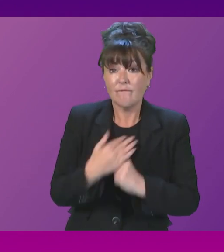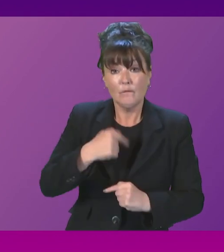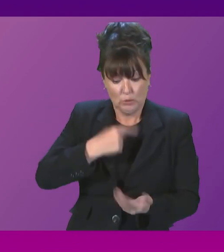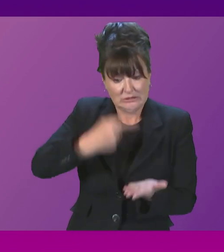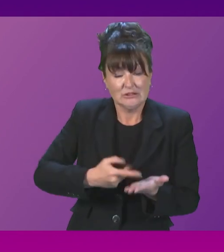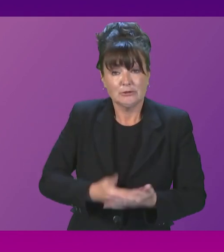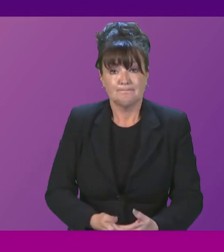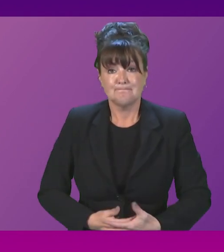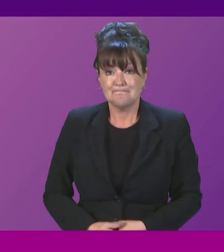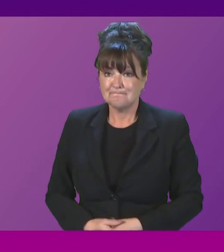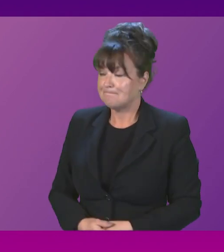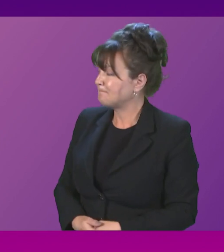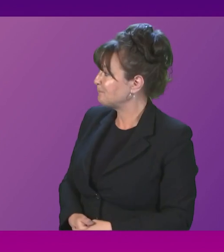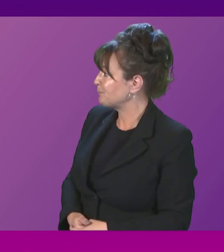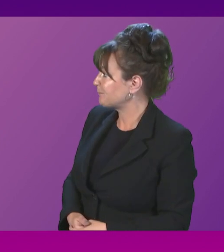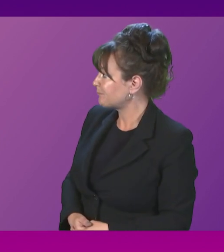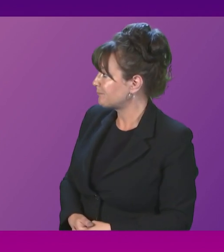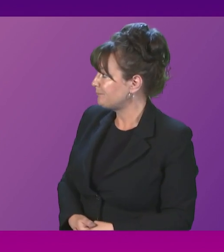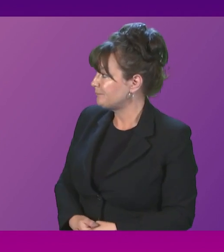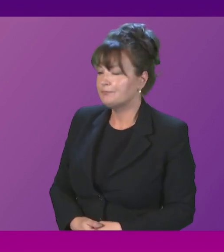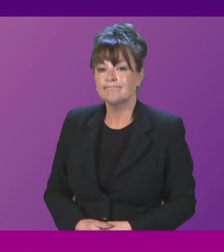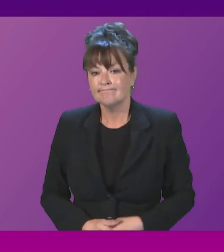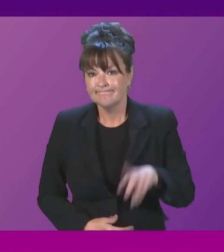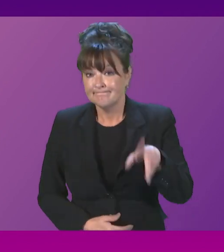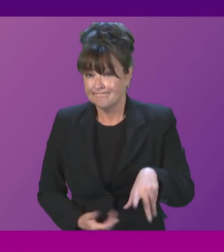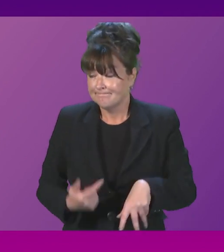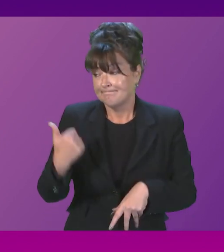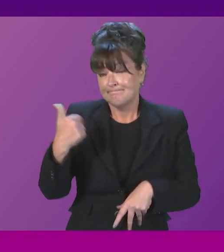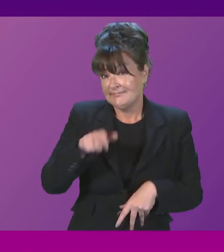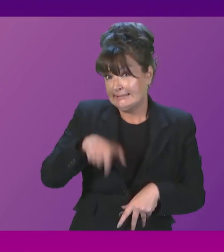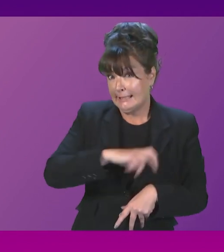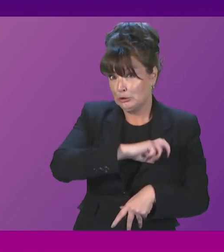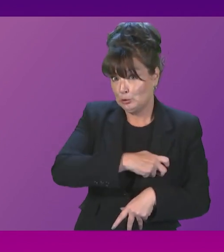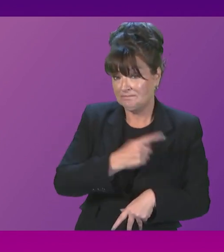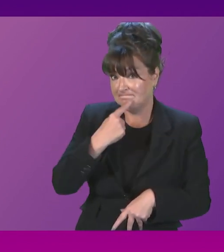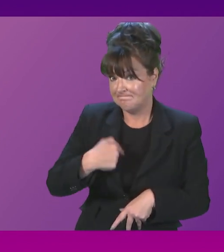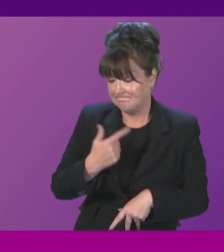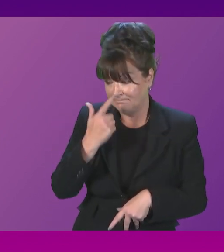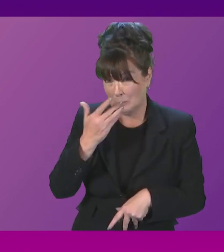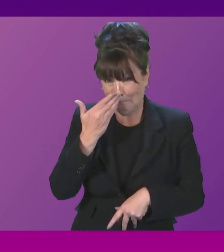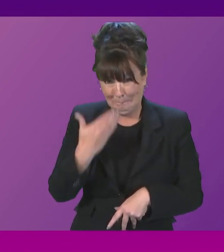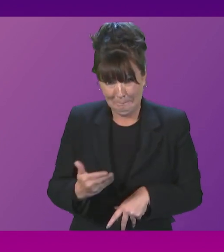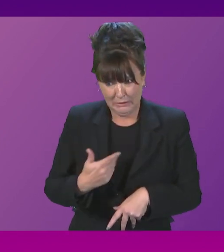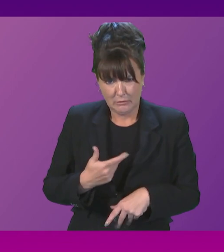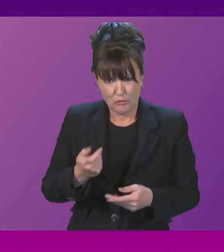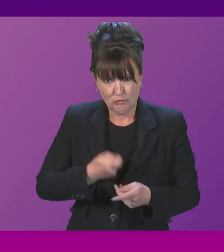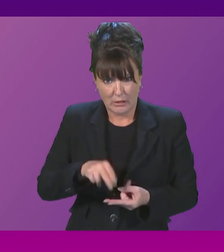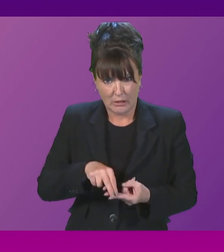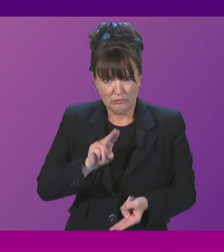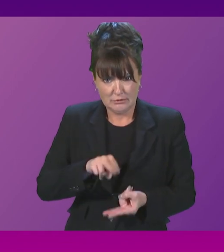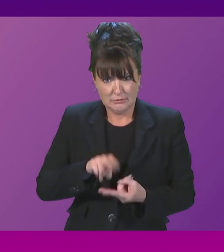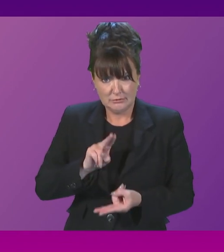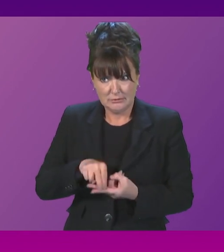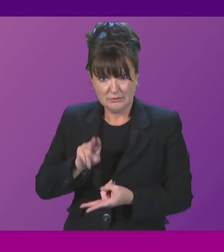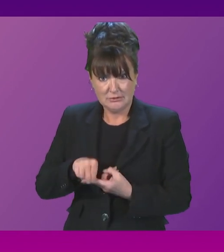Scotland's Tenants Union Living Rent continues to report rent increases on their members despite the First Minister's announcement of a rent